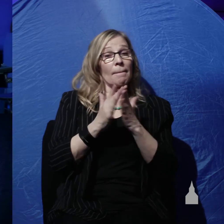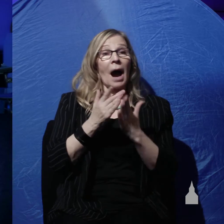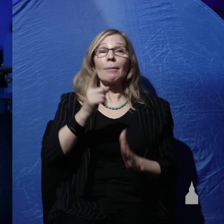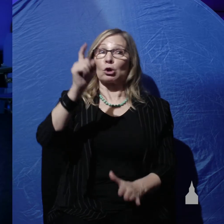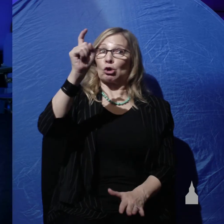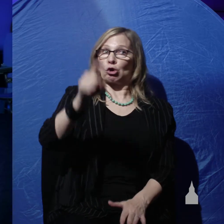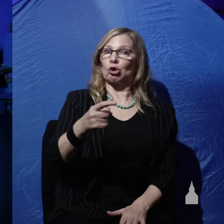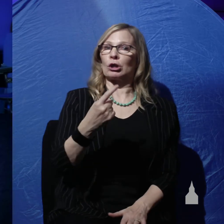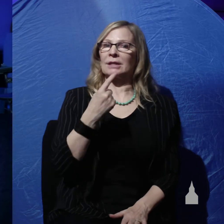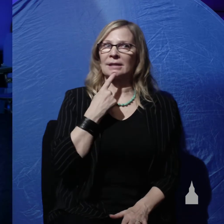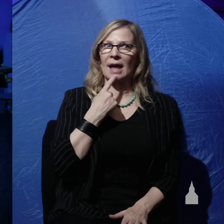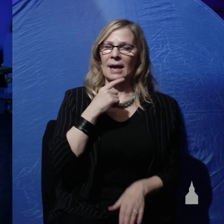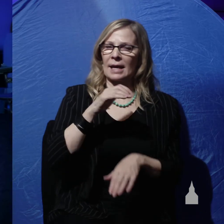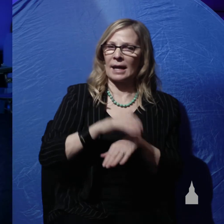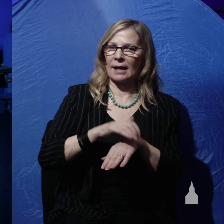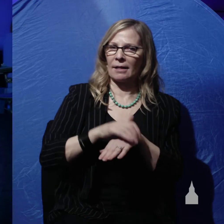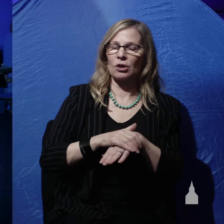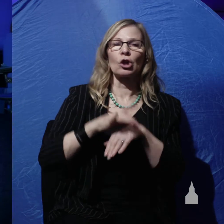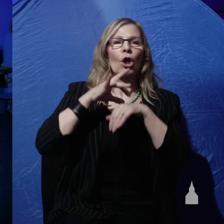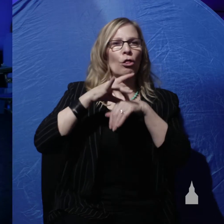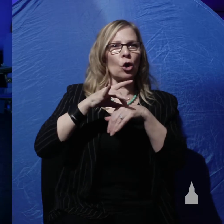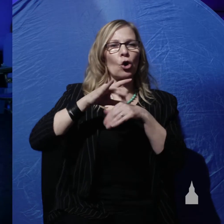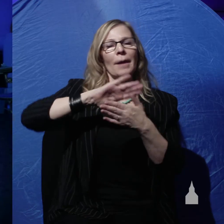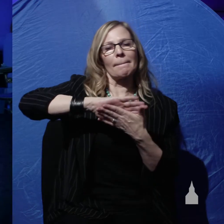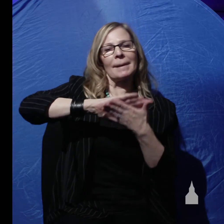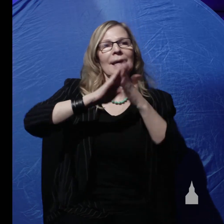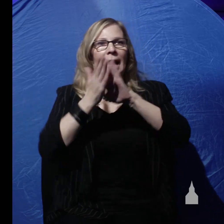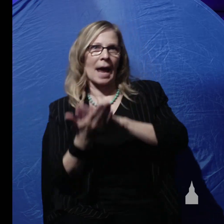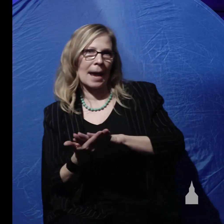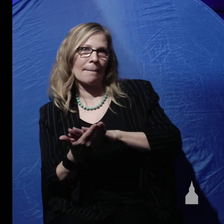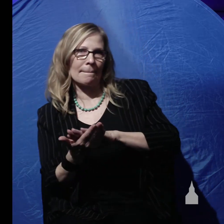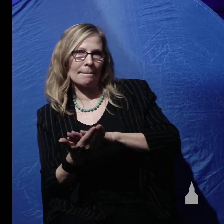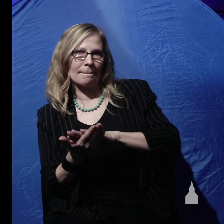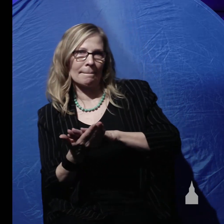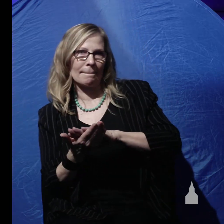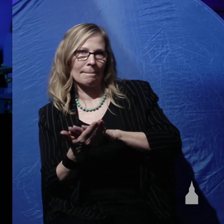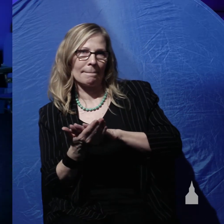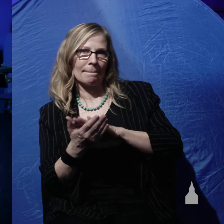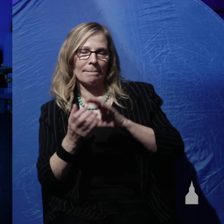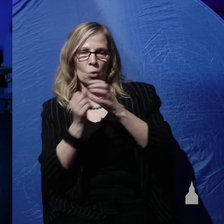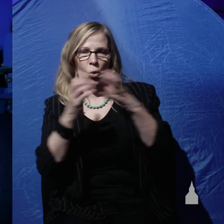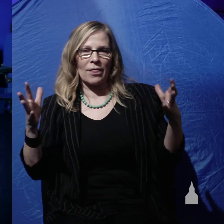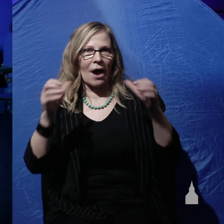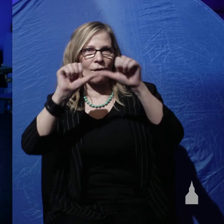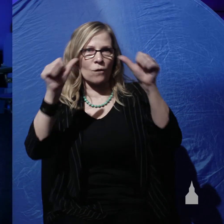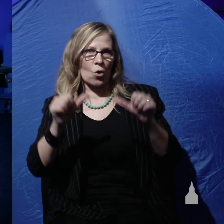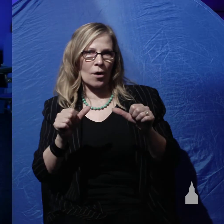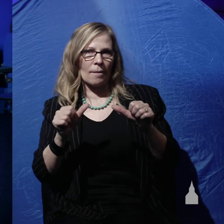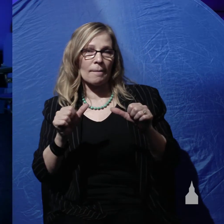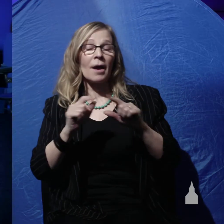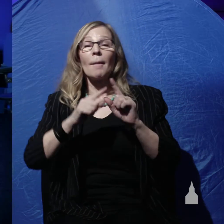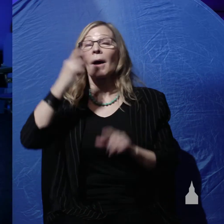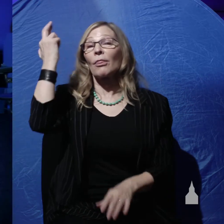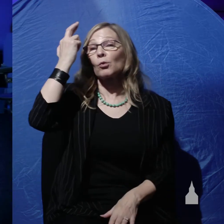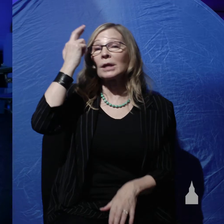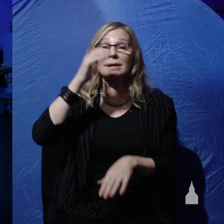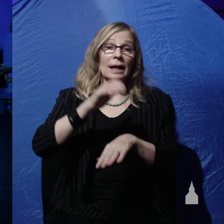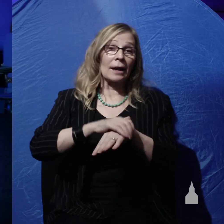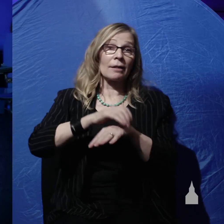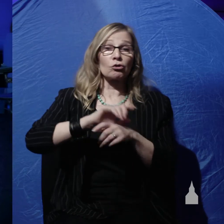in English the earth became formless and void. But the reason that all of our English translations have